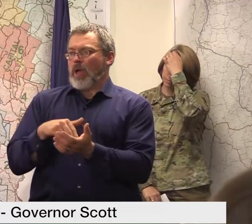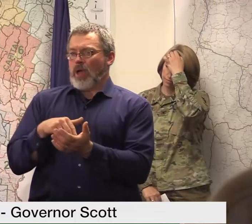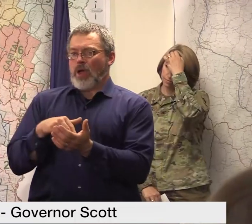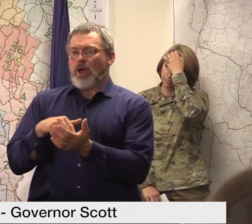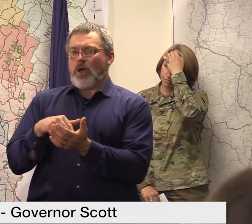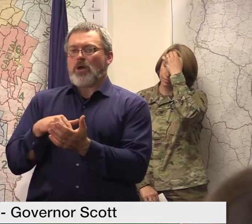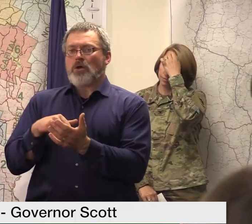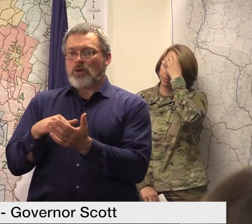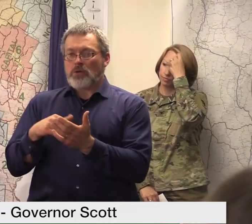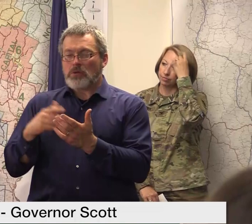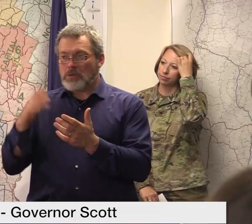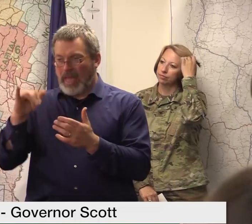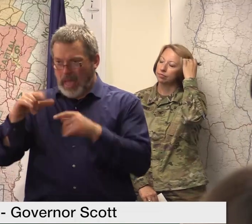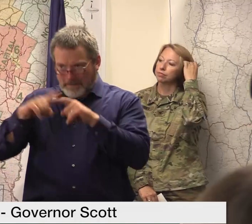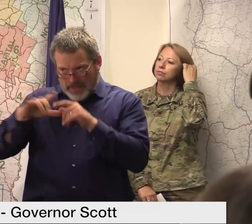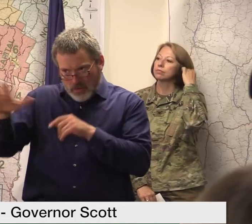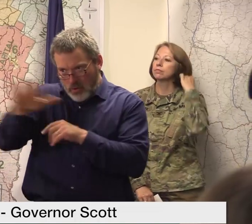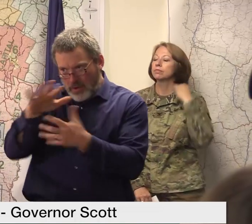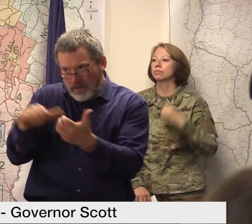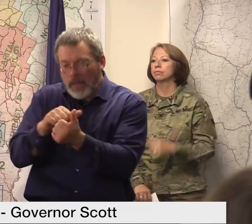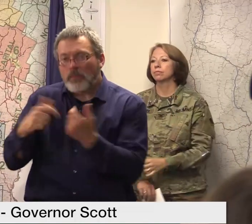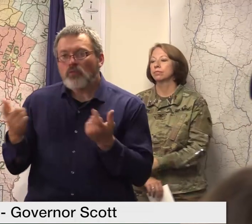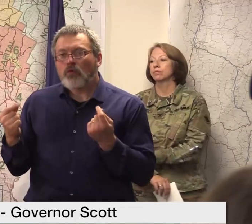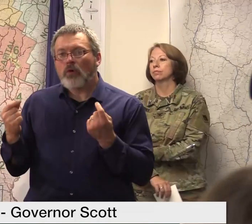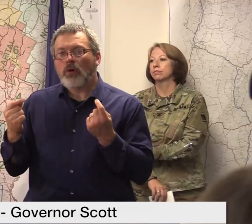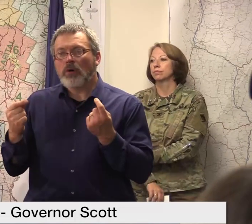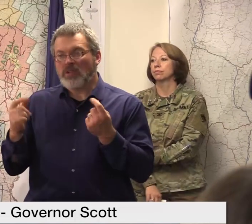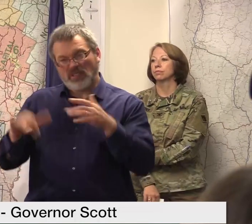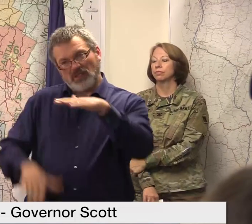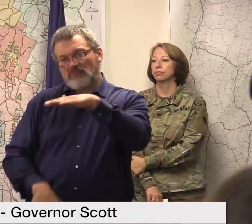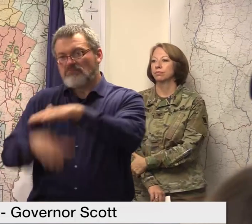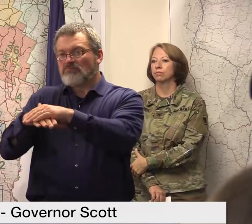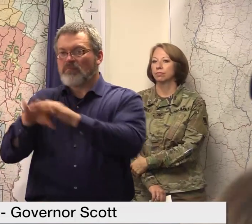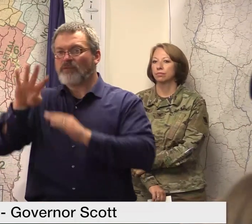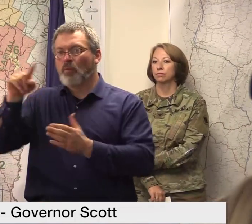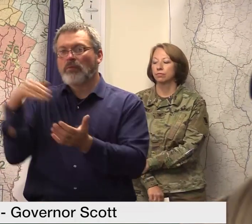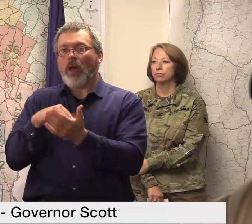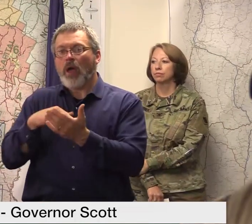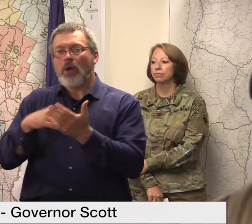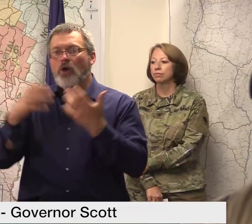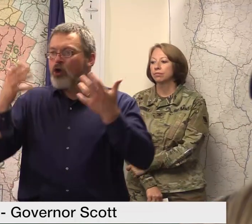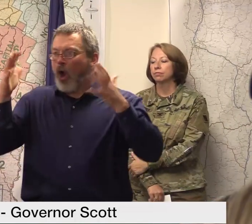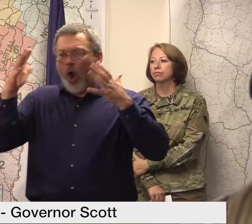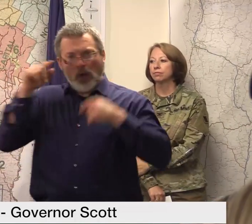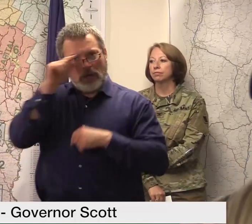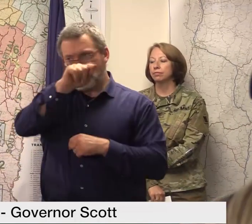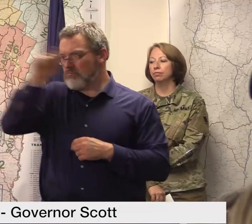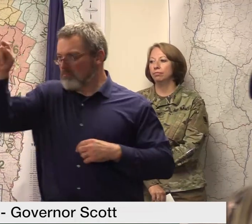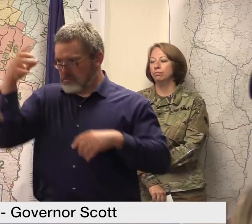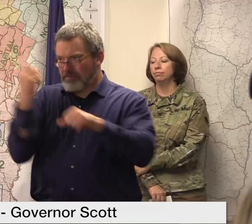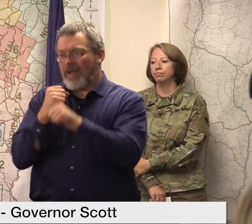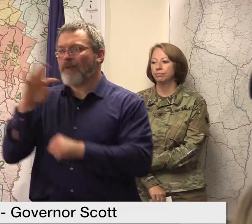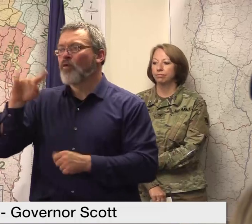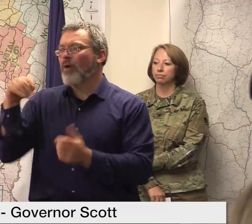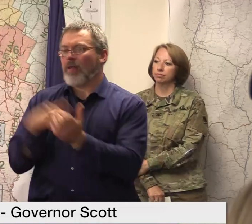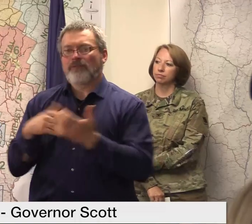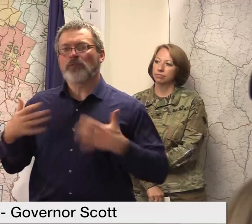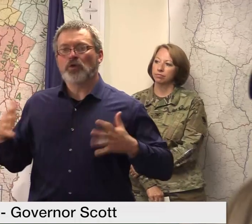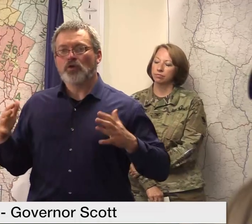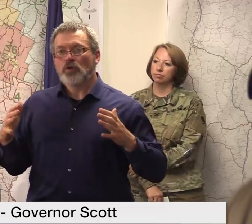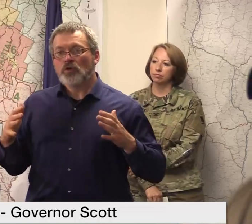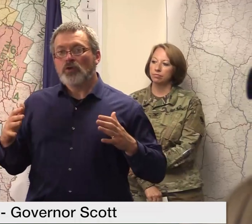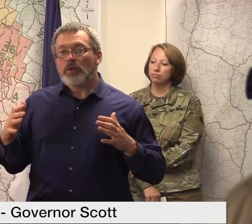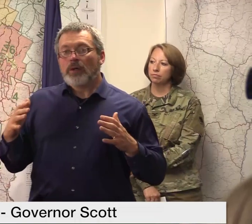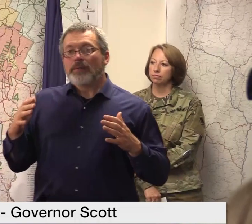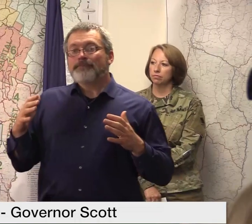the damage that's the maximum amount you can get there's actually been six Vermonters who have received that already and then it's everything from a couple